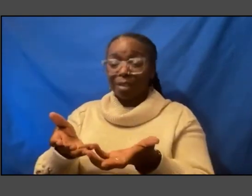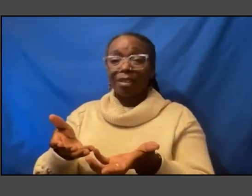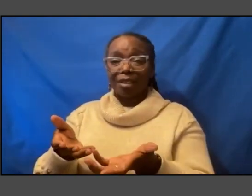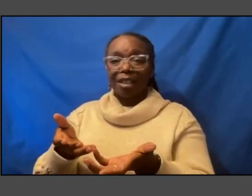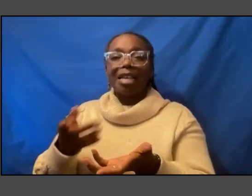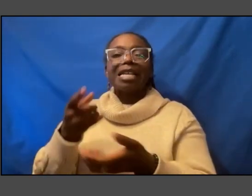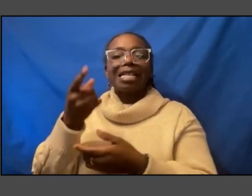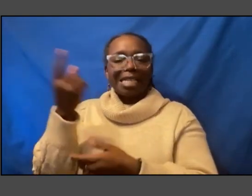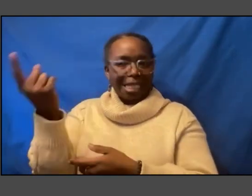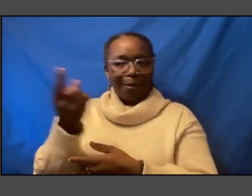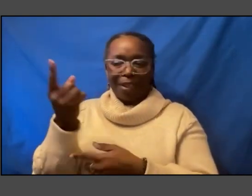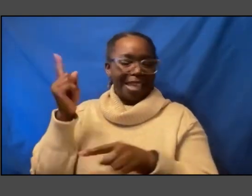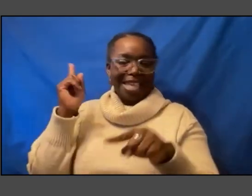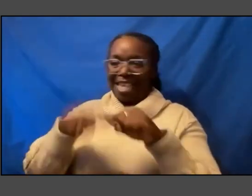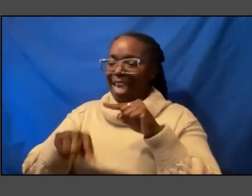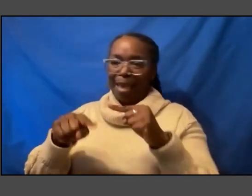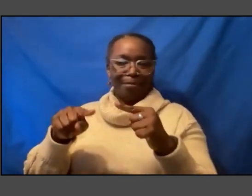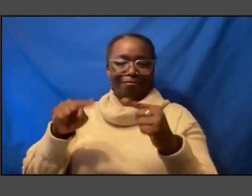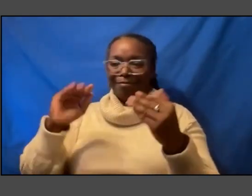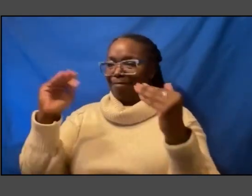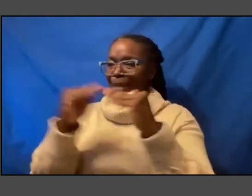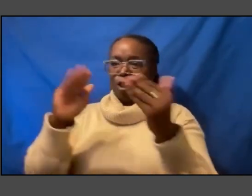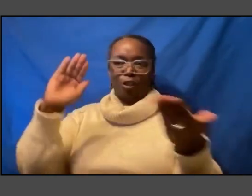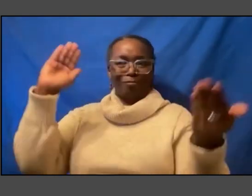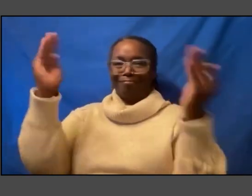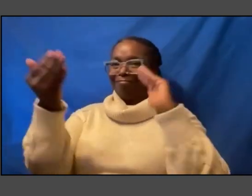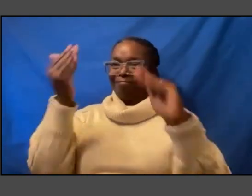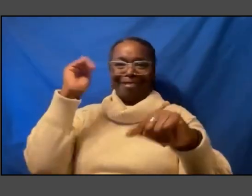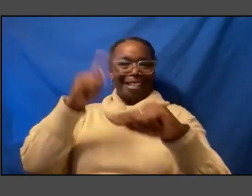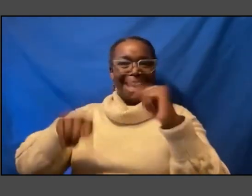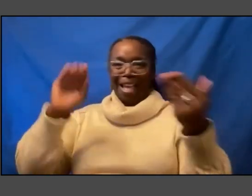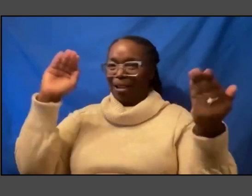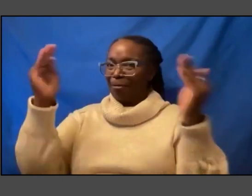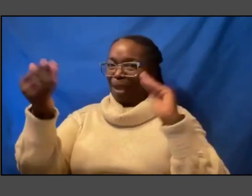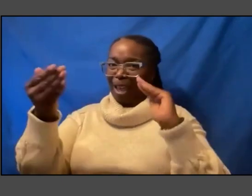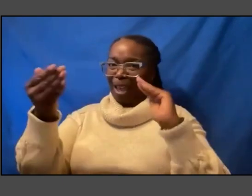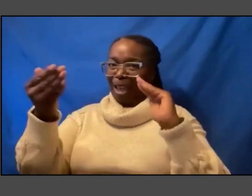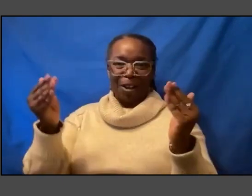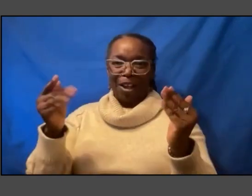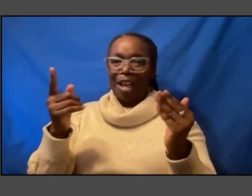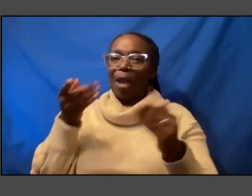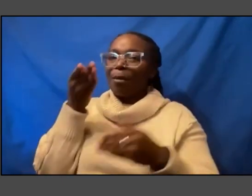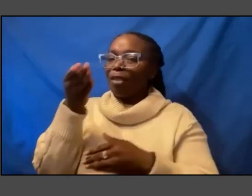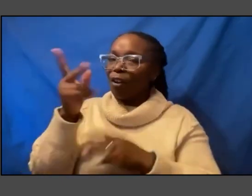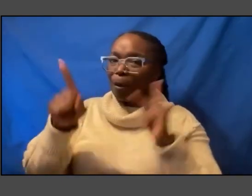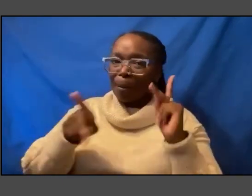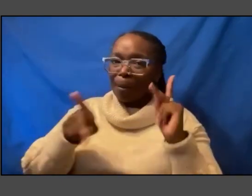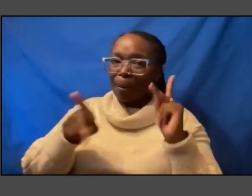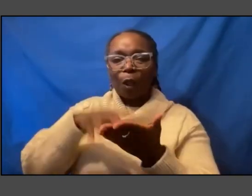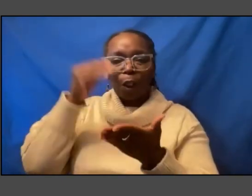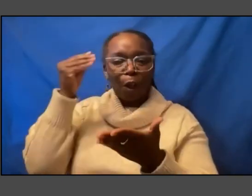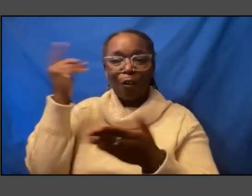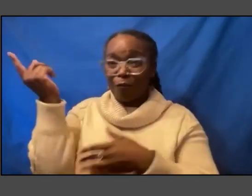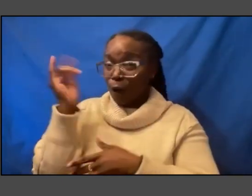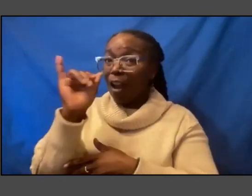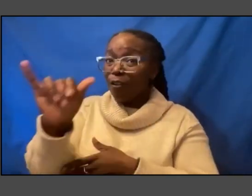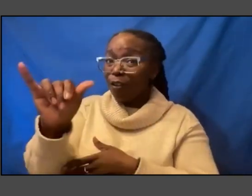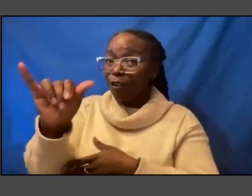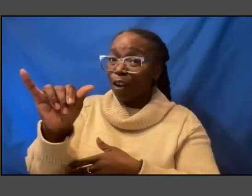measured it cannot be measured and it will be there for people to learn from forever so um thank you